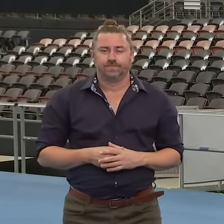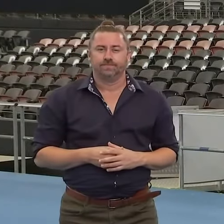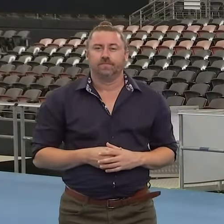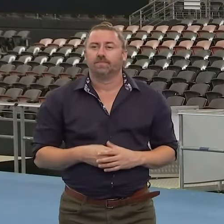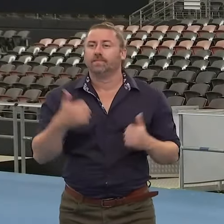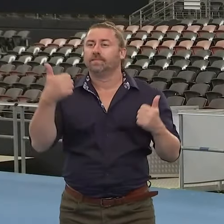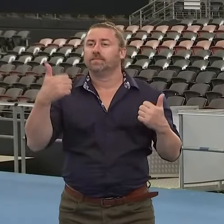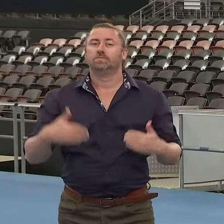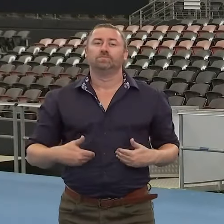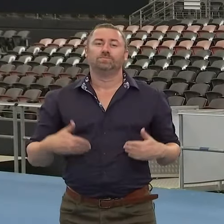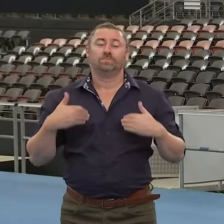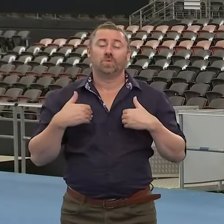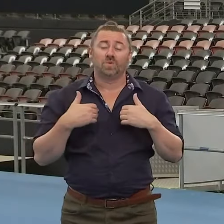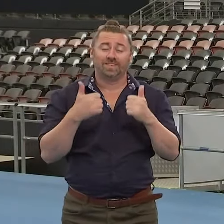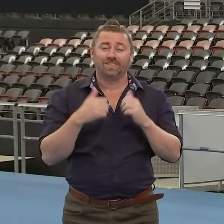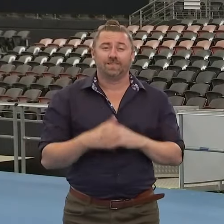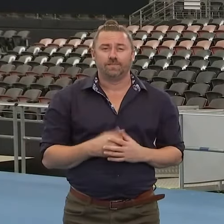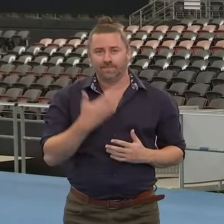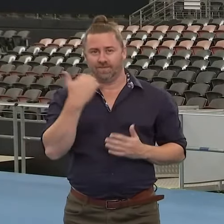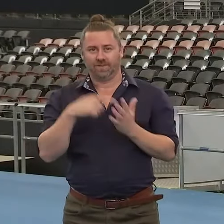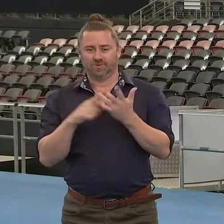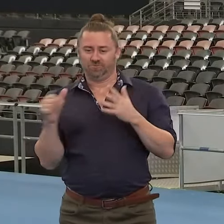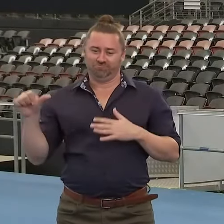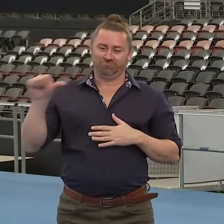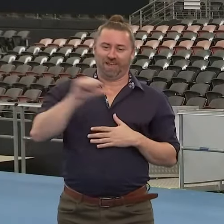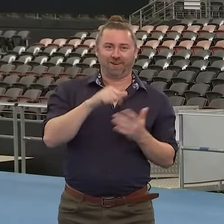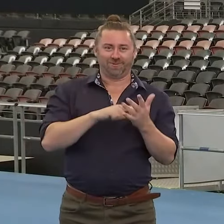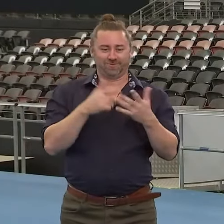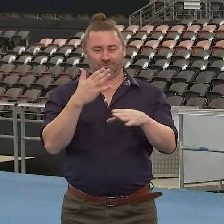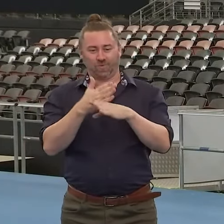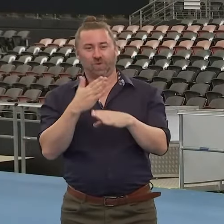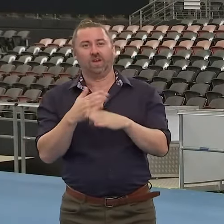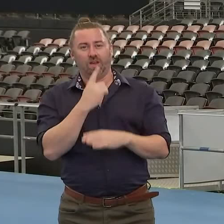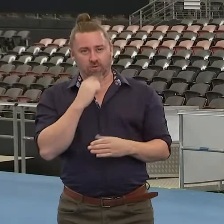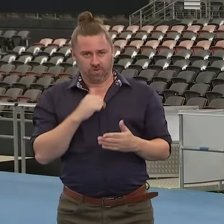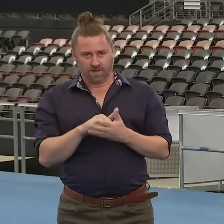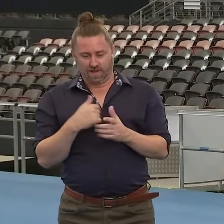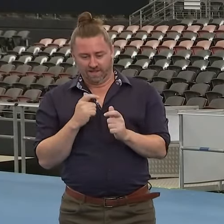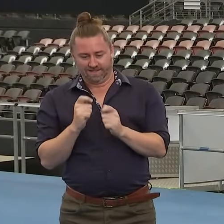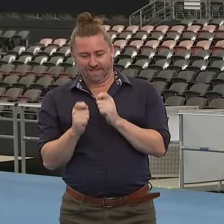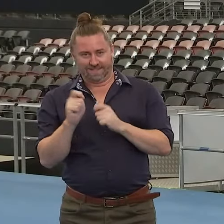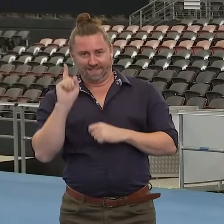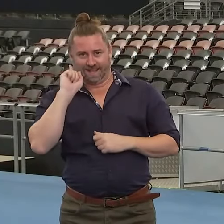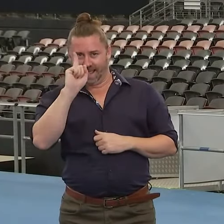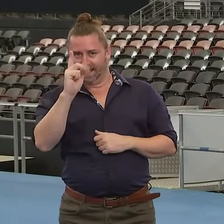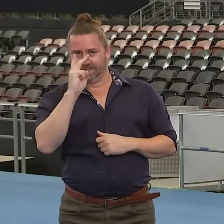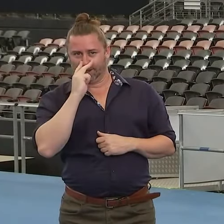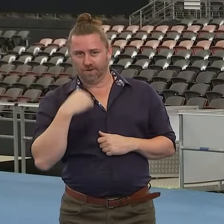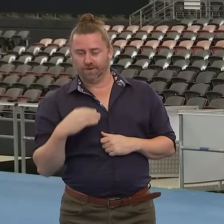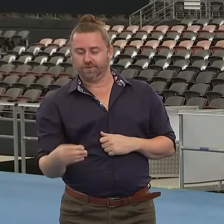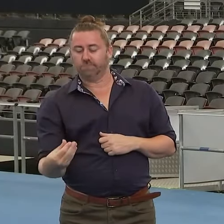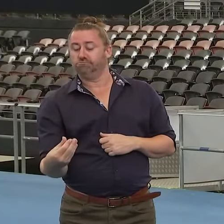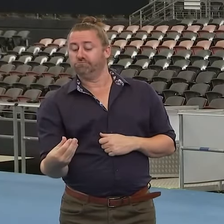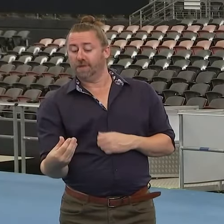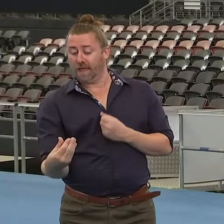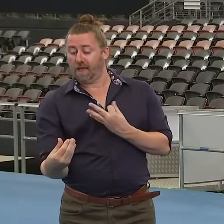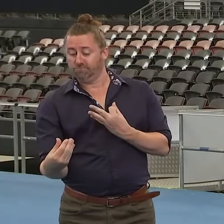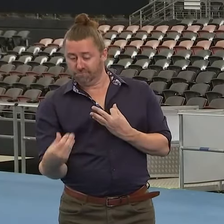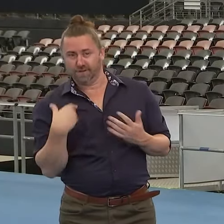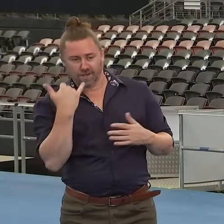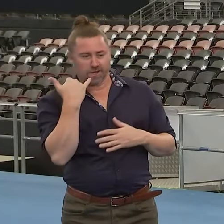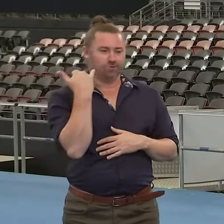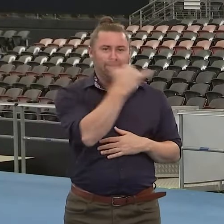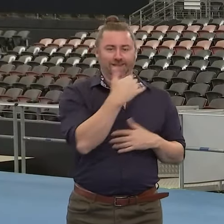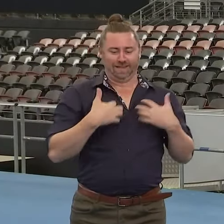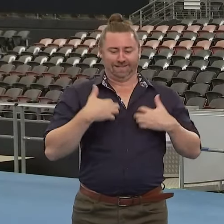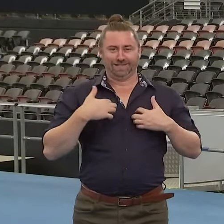Good morning, everyone. And it's great to be back. And as the Premier said, I tested negative yesterday evening, and I gave her a call straight away to say that